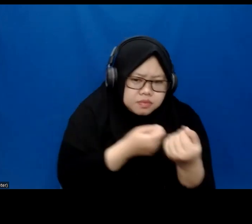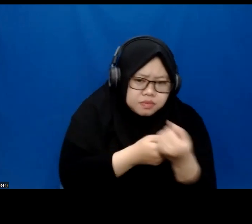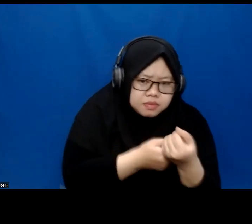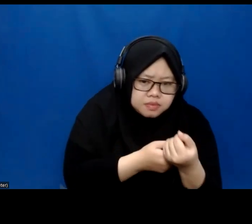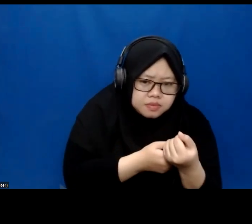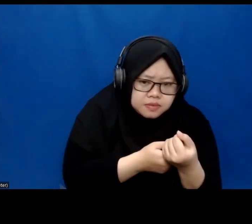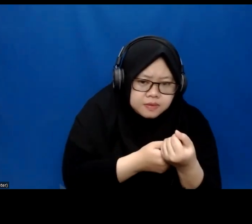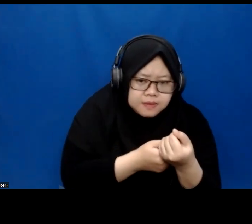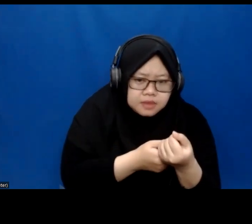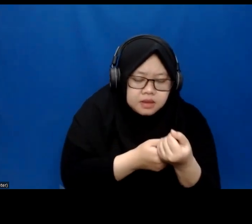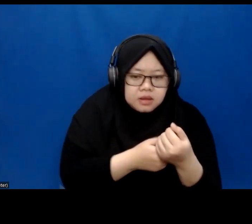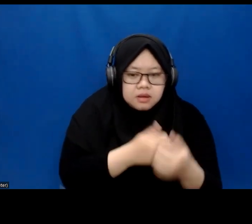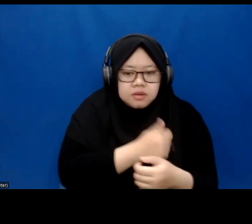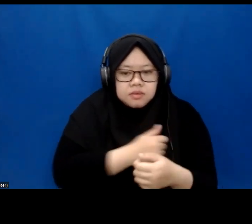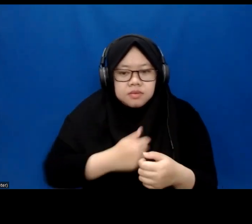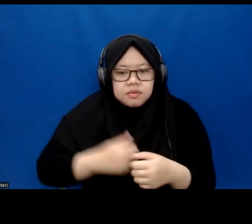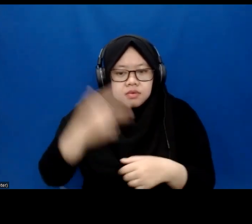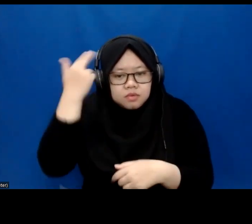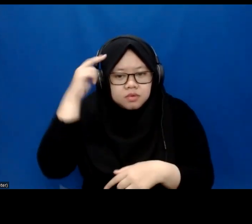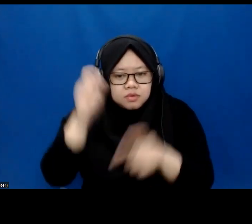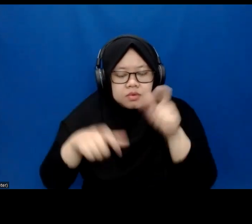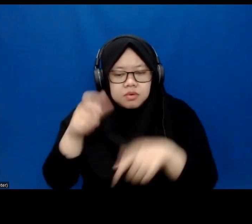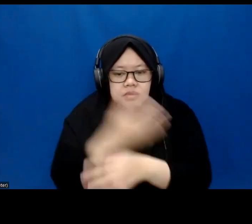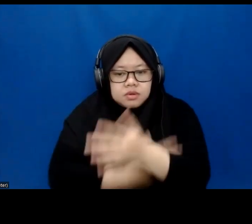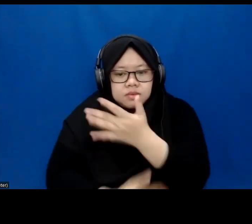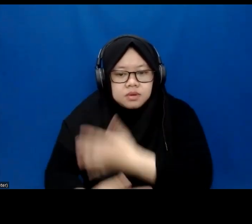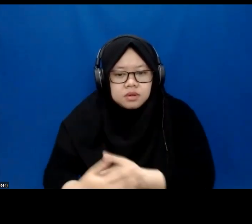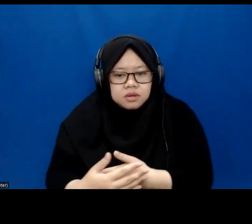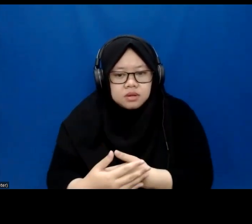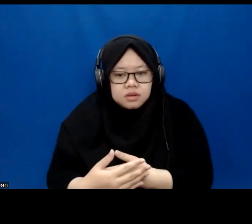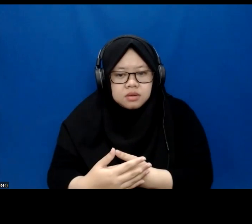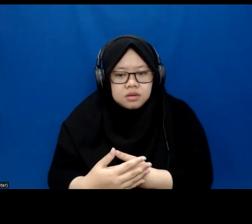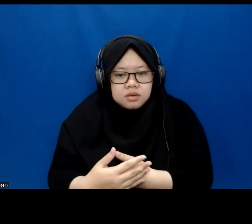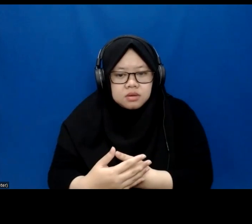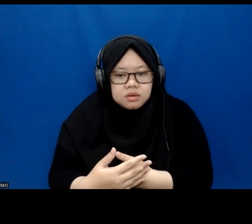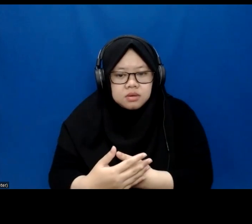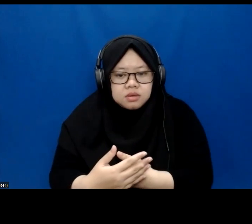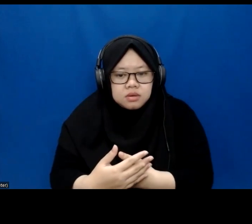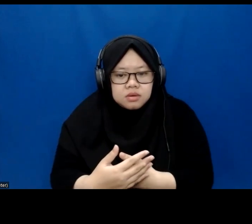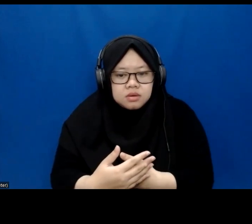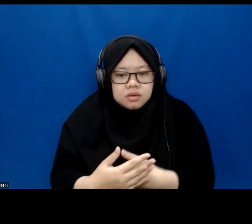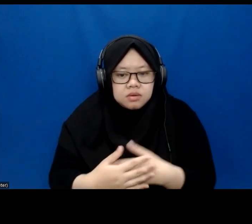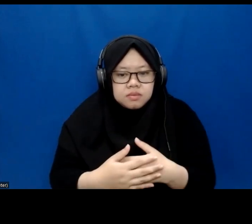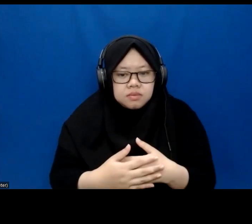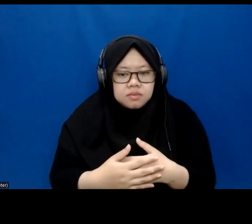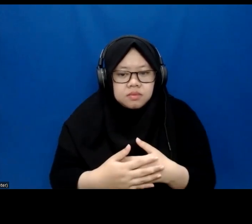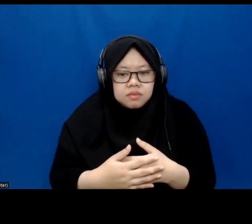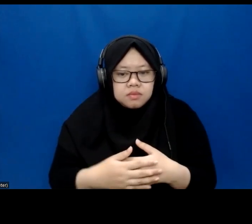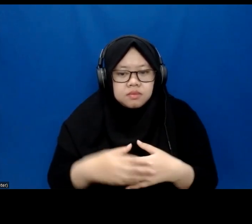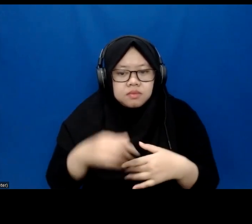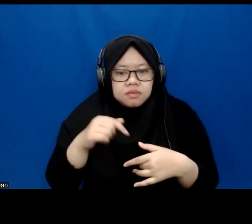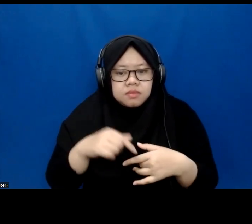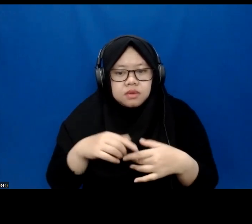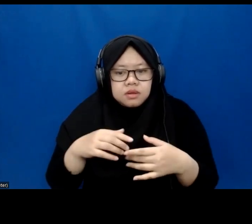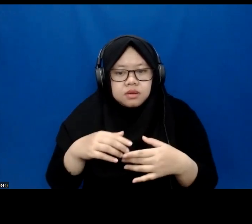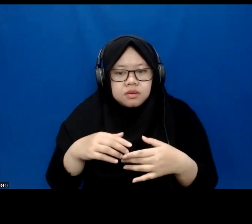employment of people with disability, through Section 35 which is like hire them under social